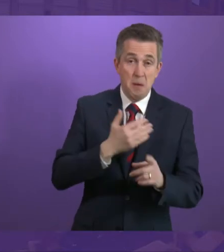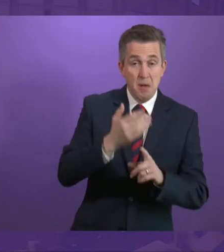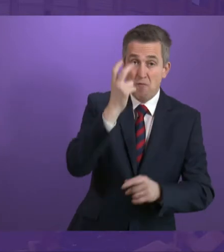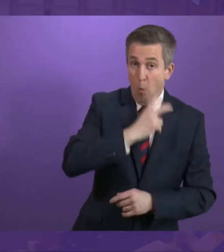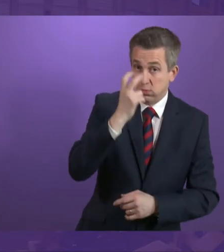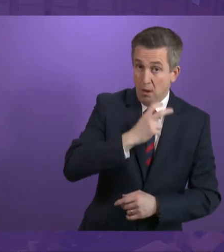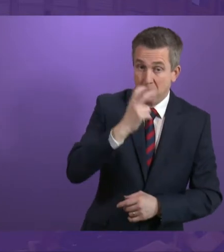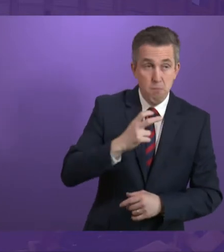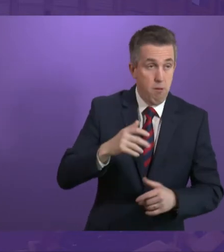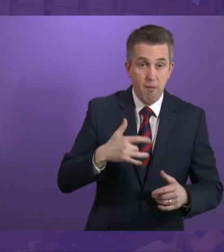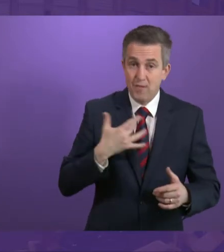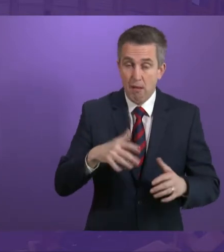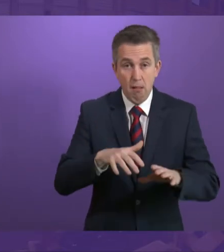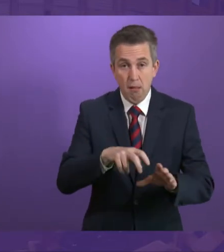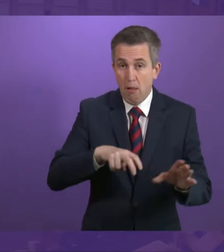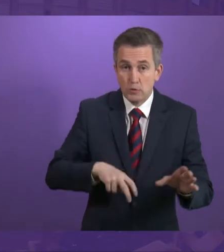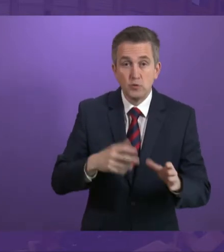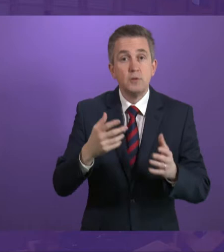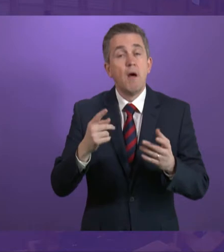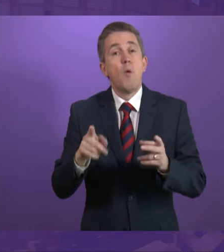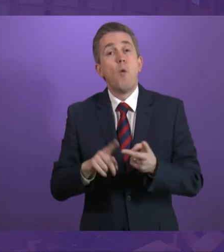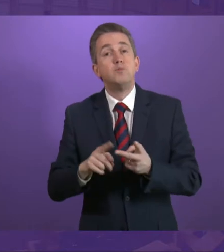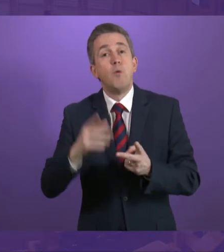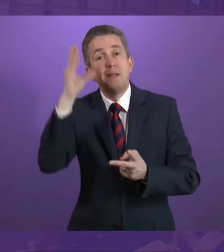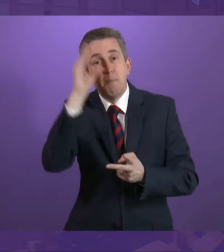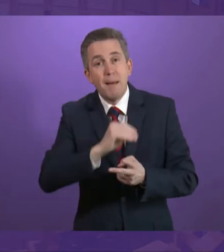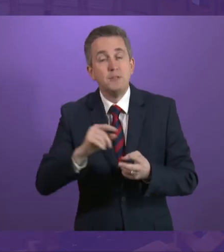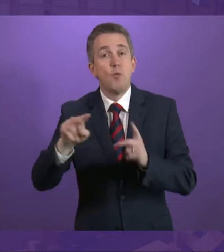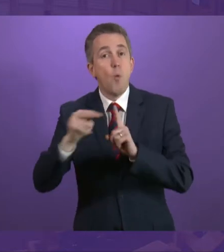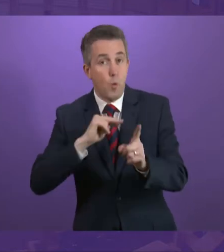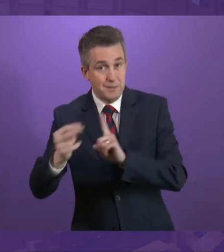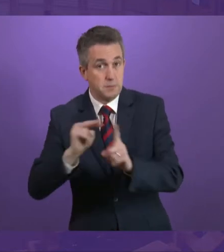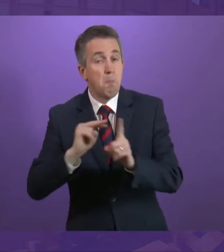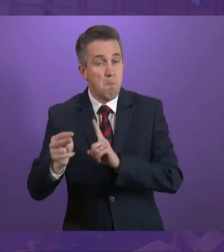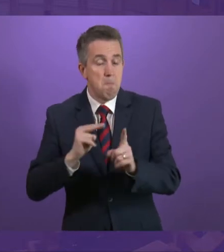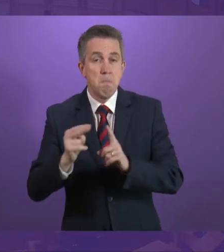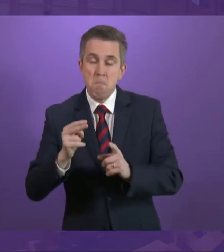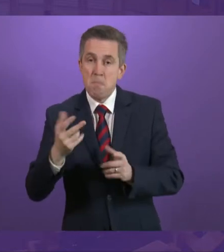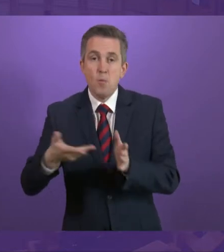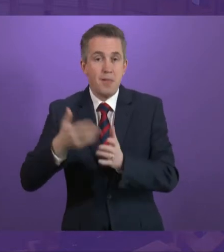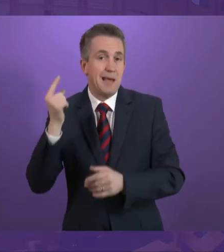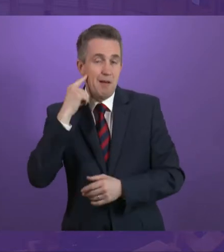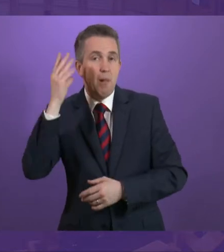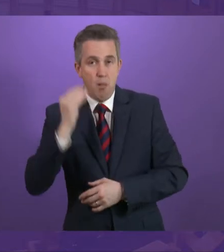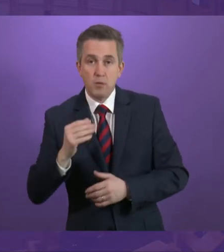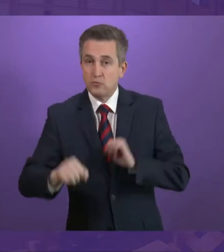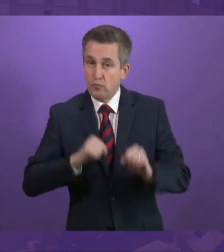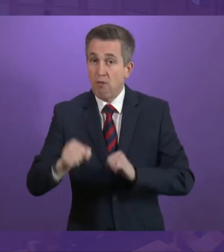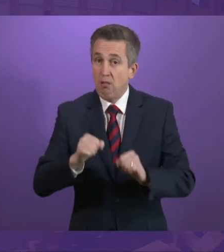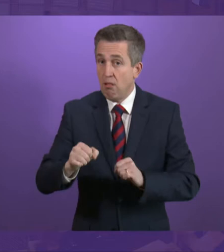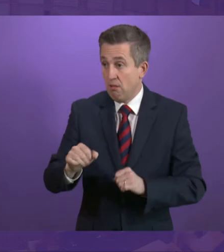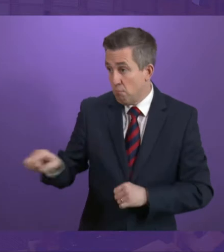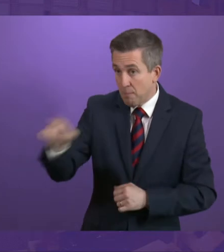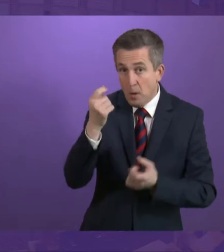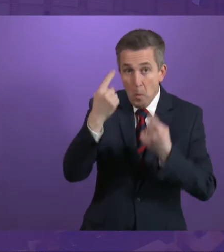such as dementia and autism. Some members in the Chamber may be aware that I now use a